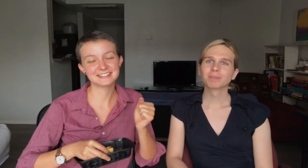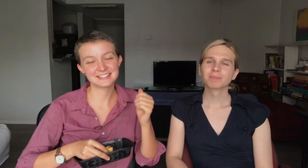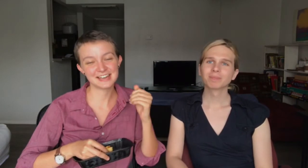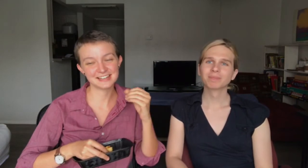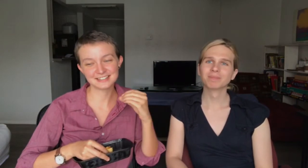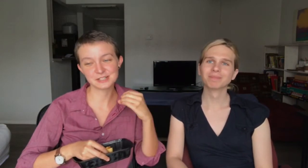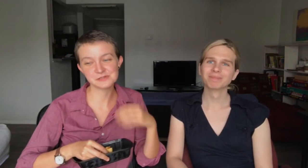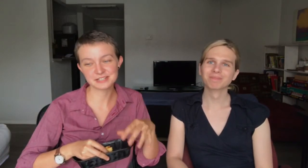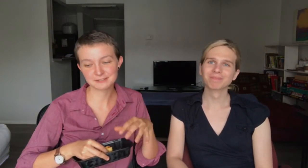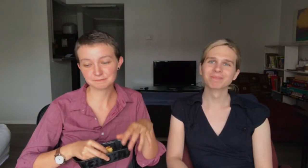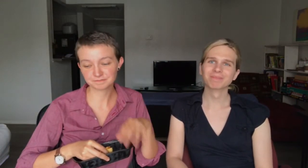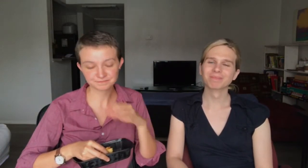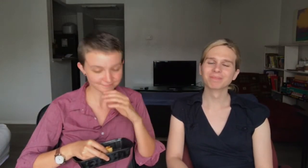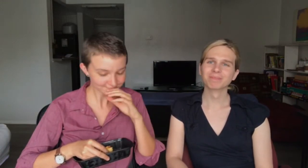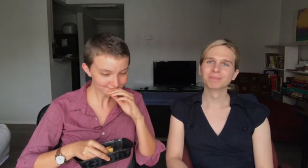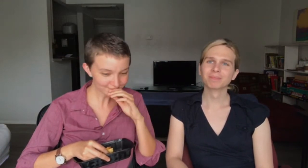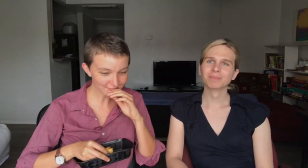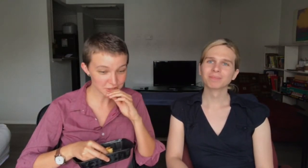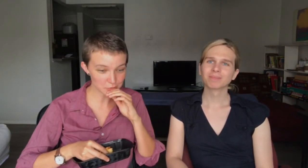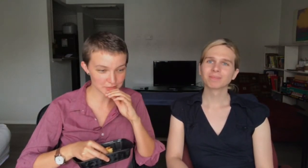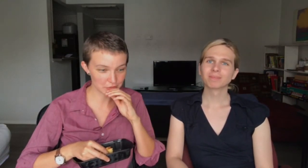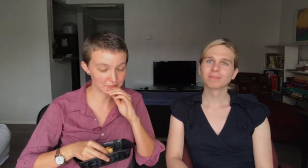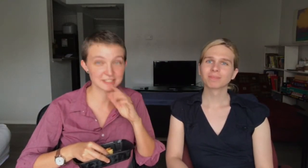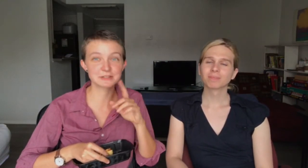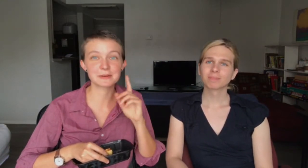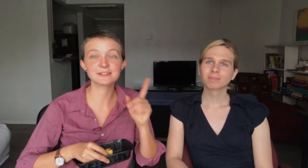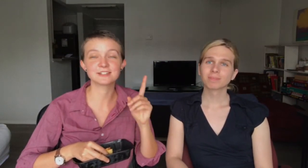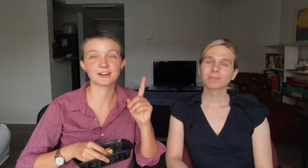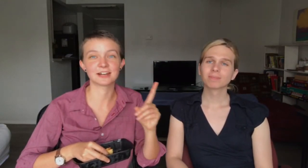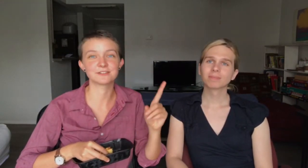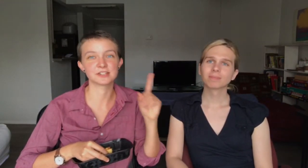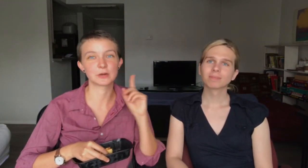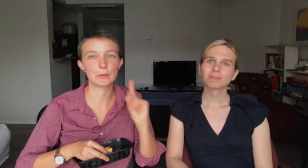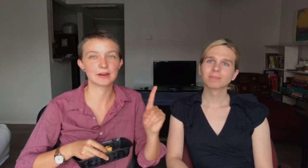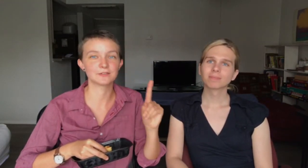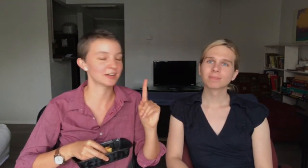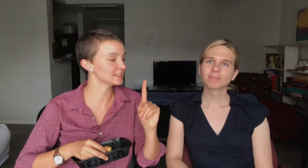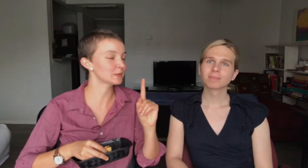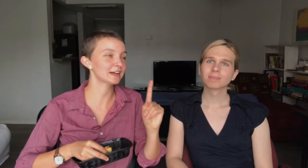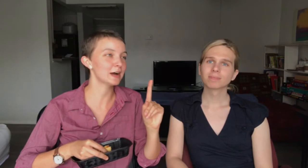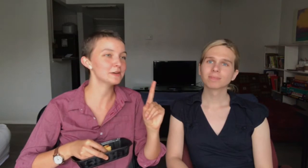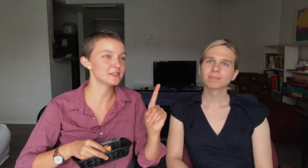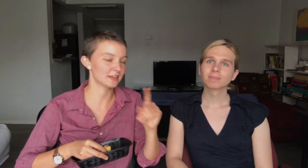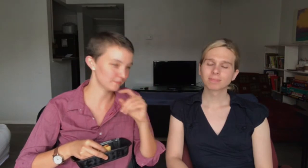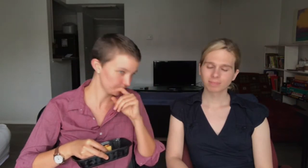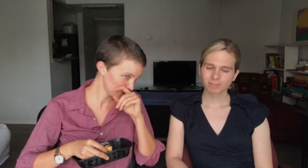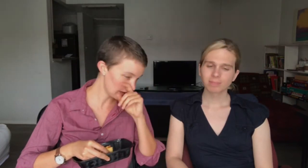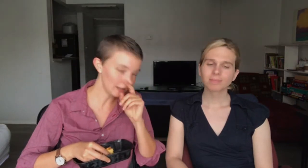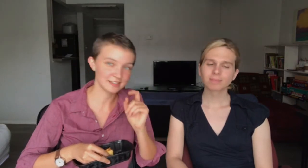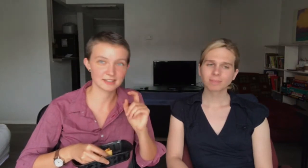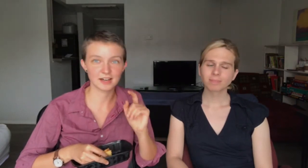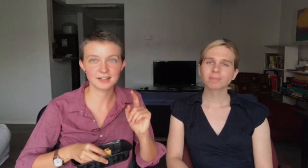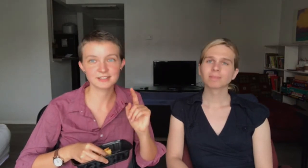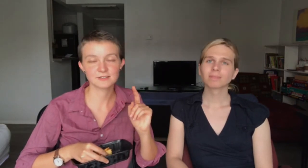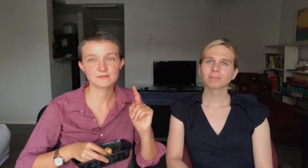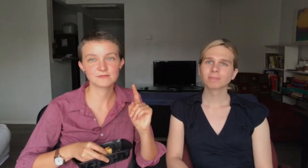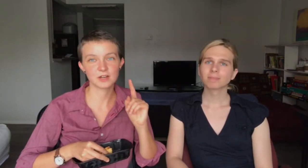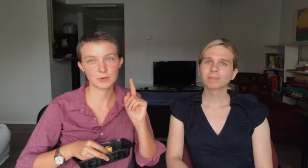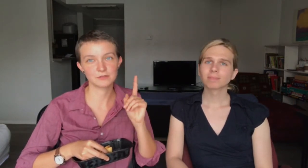And she was super supportive. Because I was about to shout out queer friends that we hung out with. And Al is not a queer